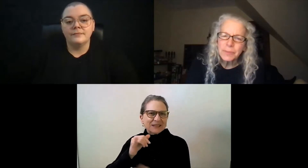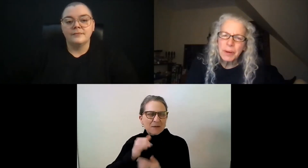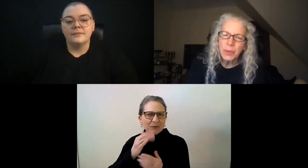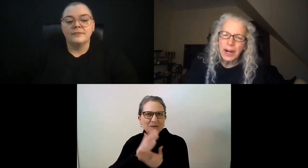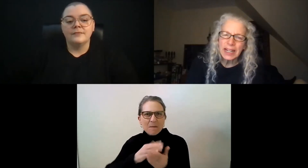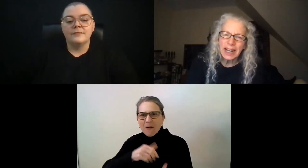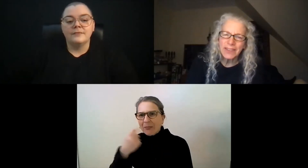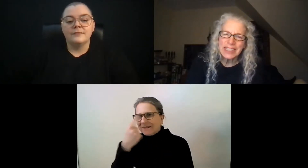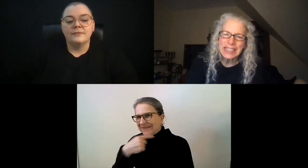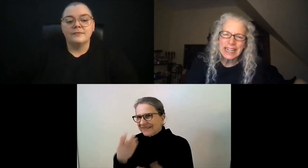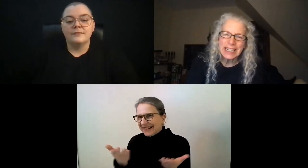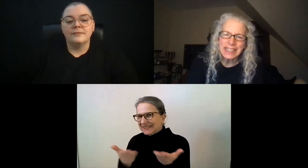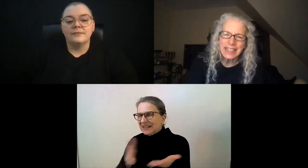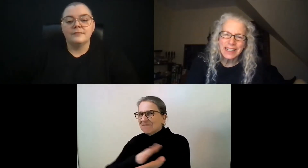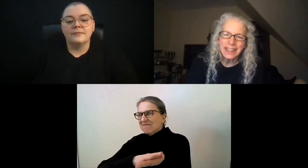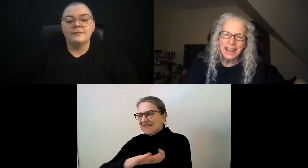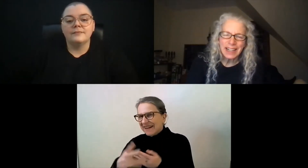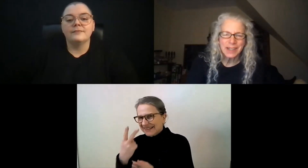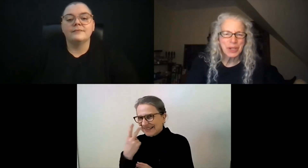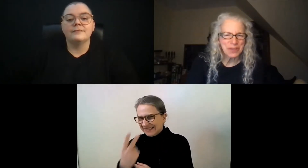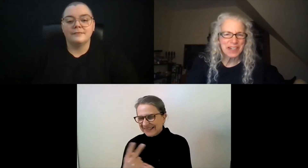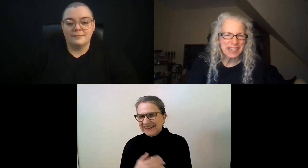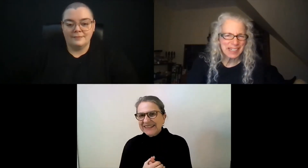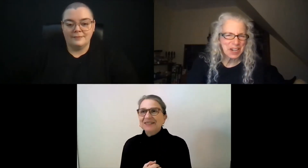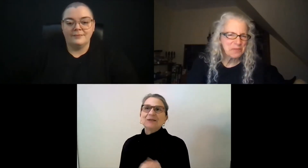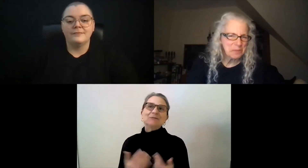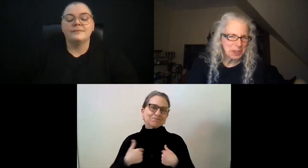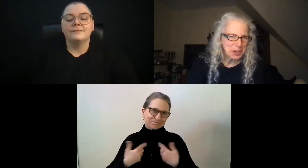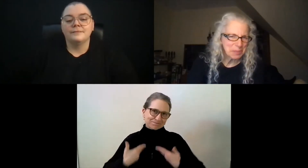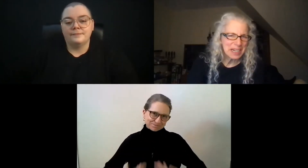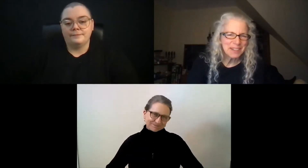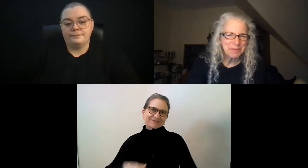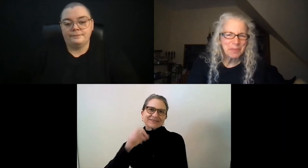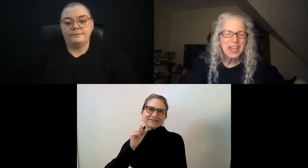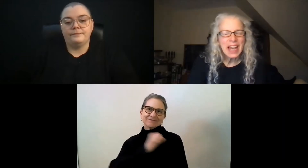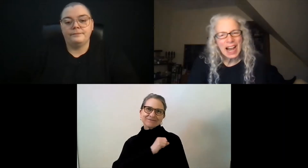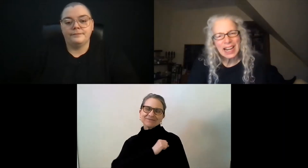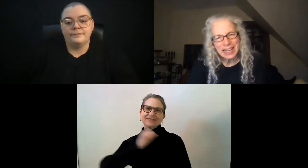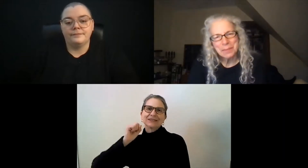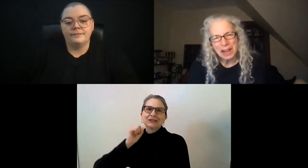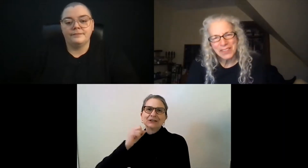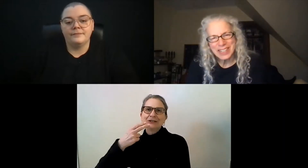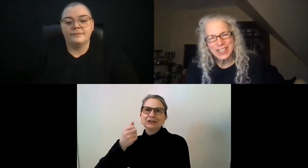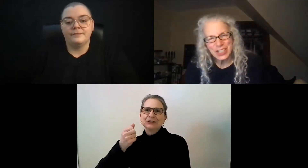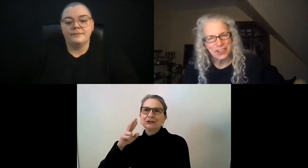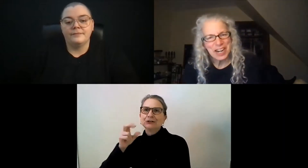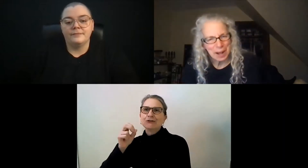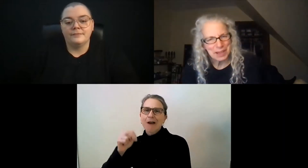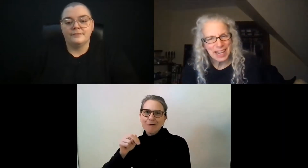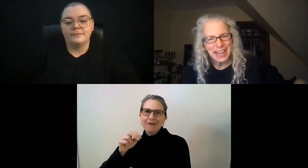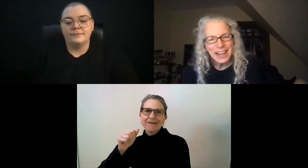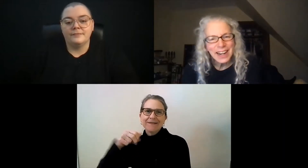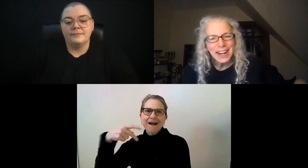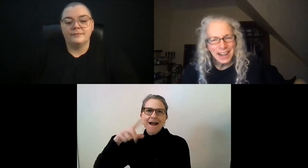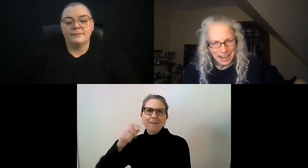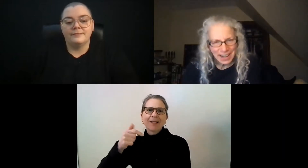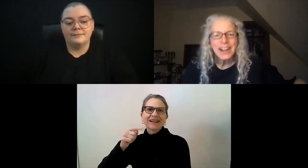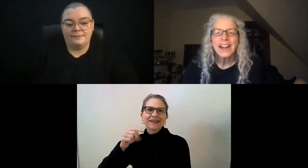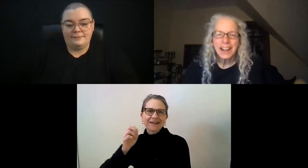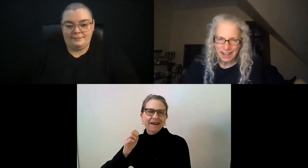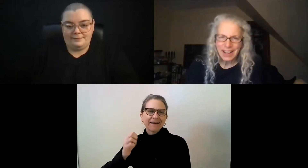It's been a while. I haven't seen Nancy and some other faces that are familiar to me. I am obviously Sharon Applegate.